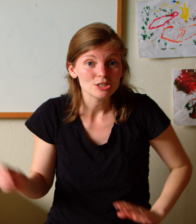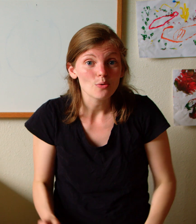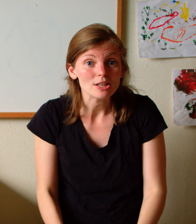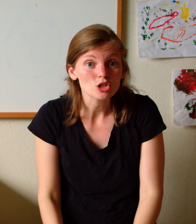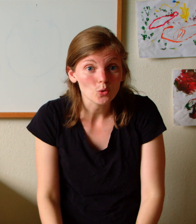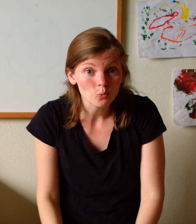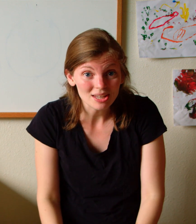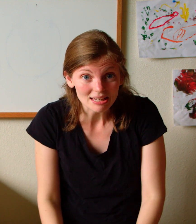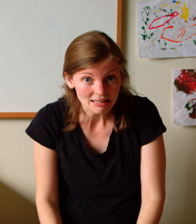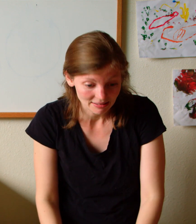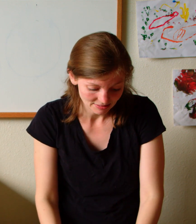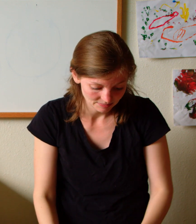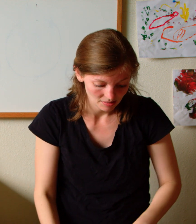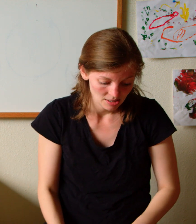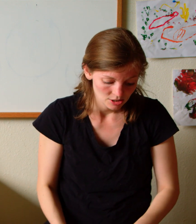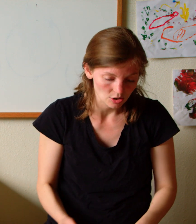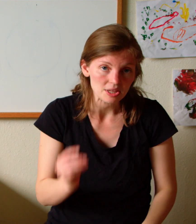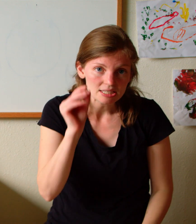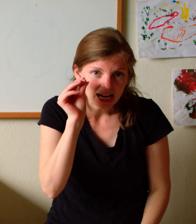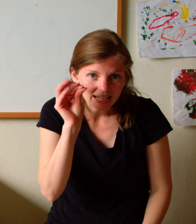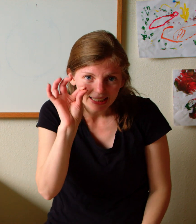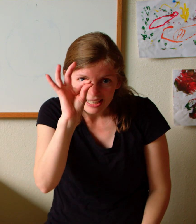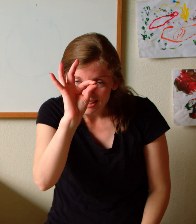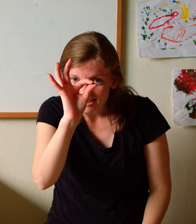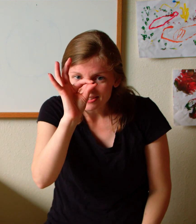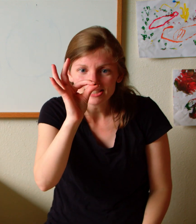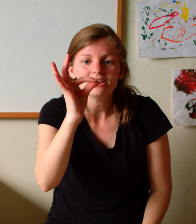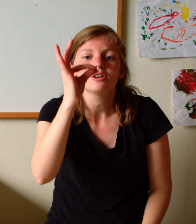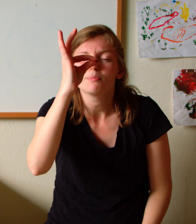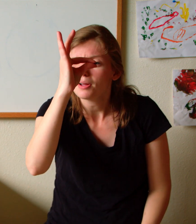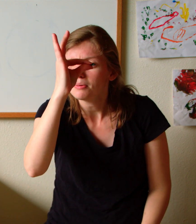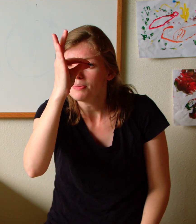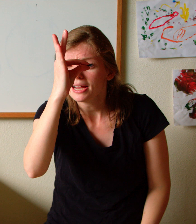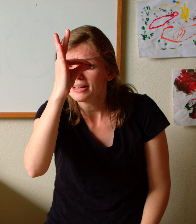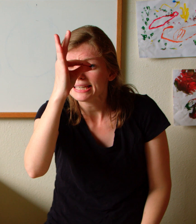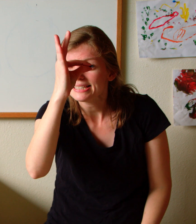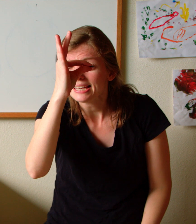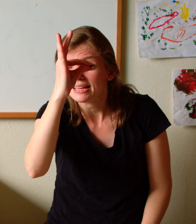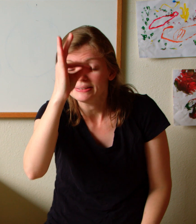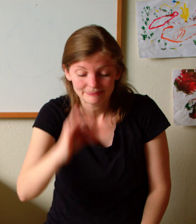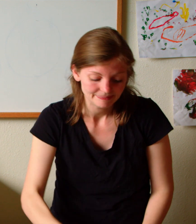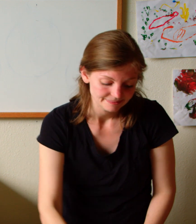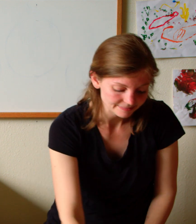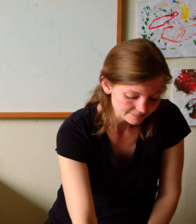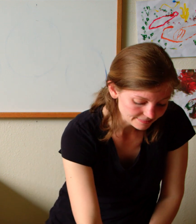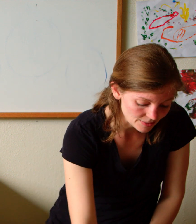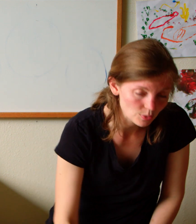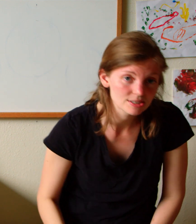into a tree so this tiny tiny little seed you can probably barely see well